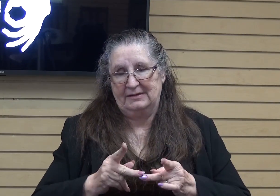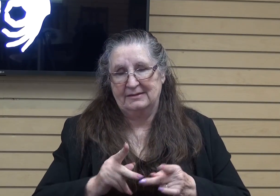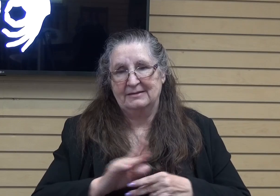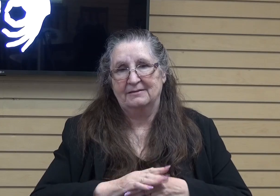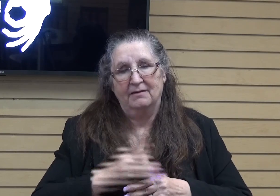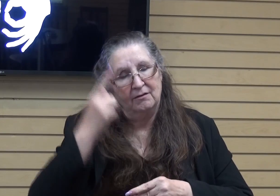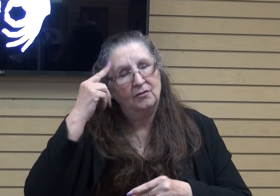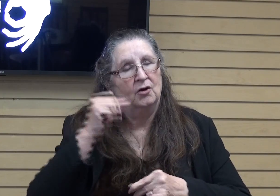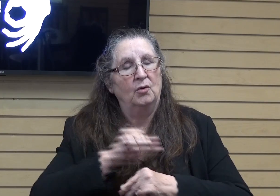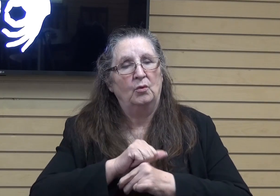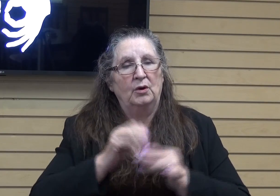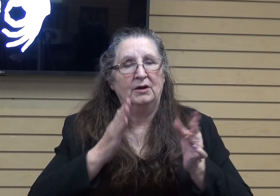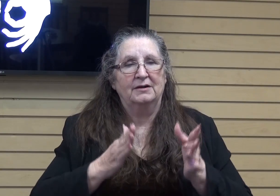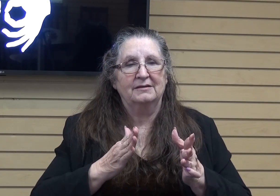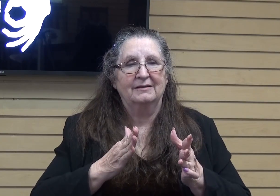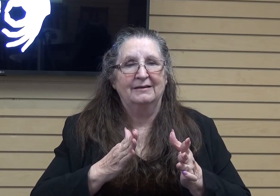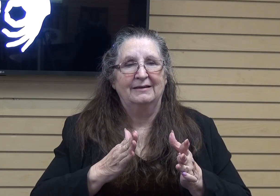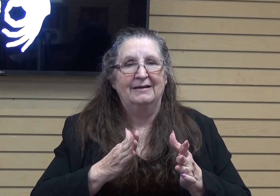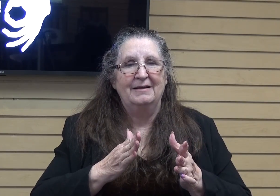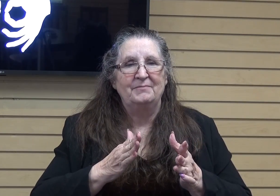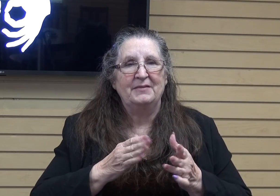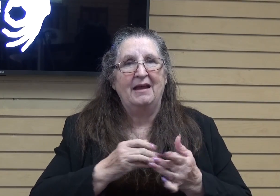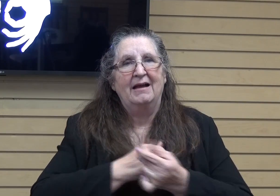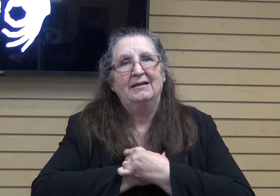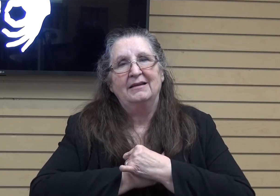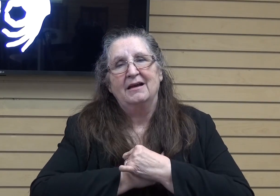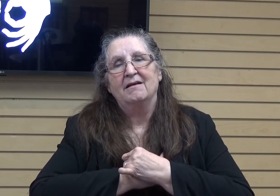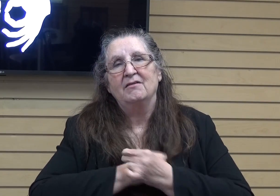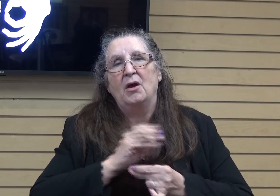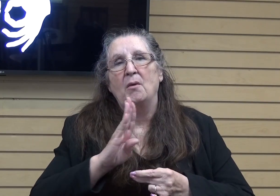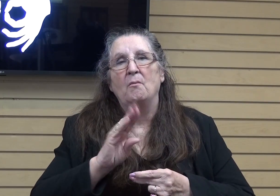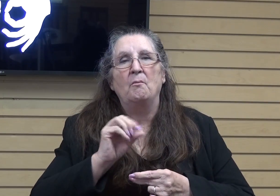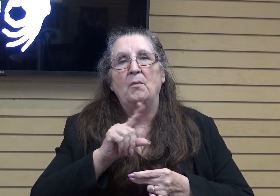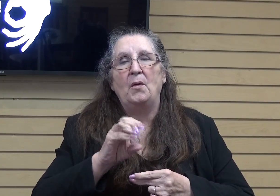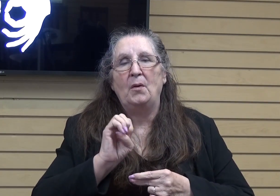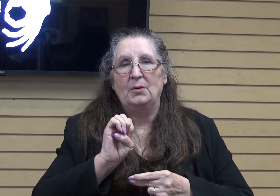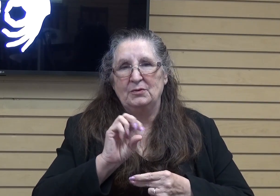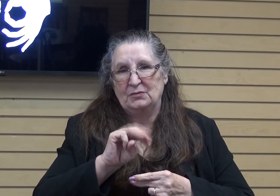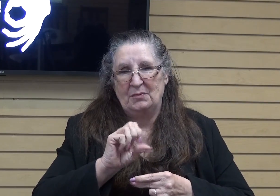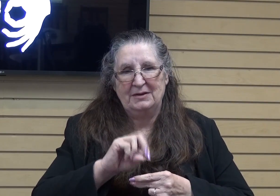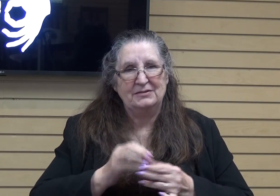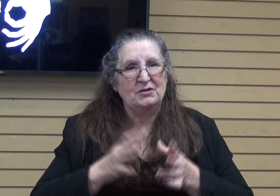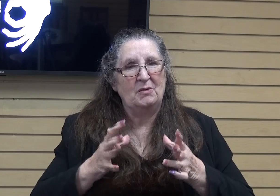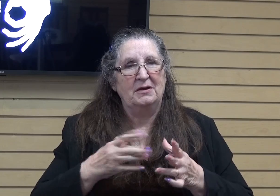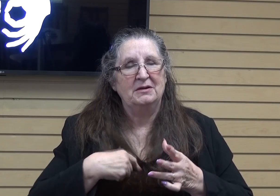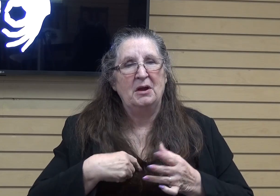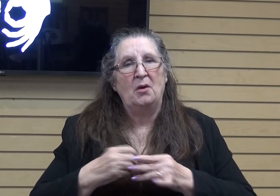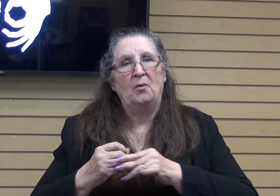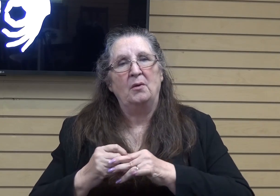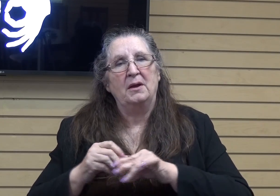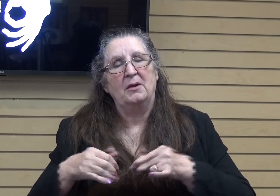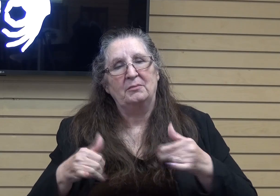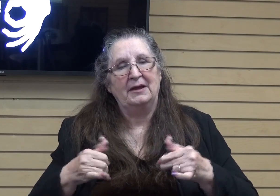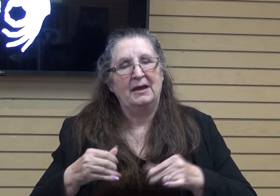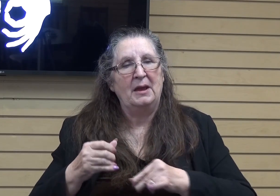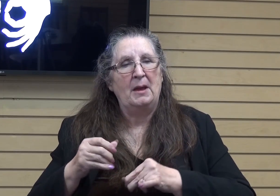I just love the Bozeman so much, and I love working there. We play pickleball. I work there. I just, I feel like